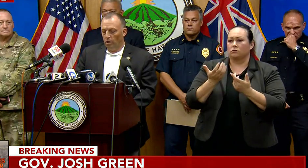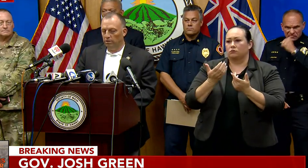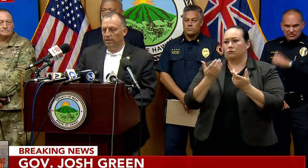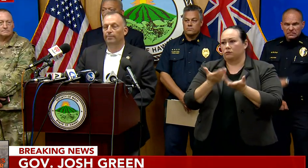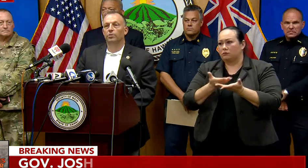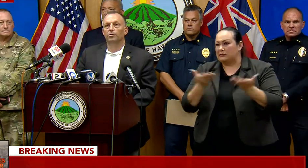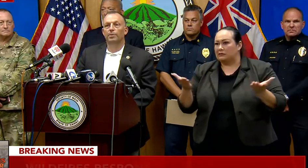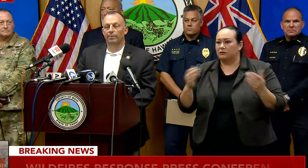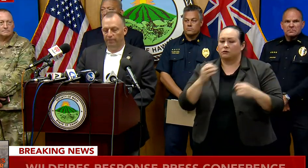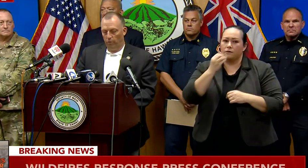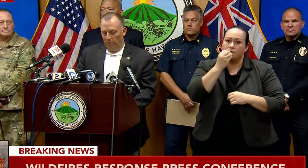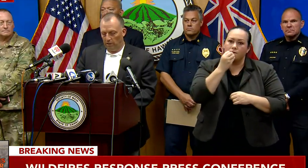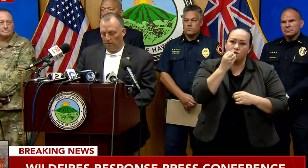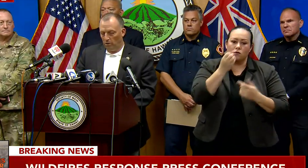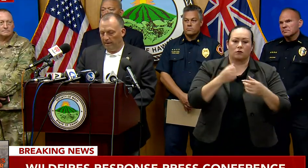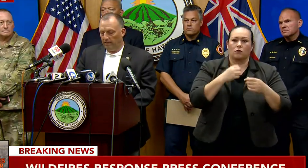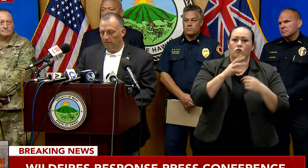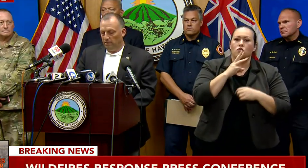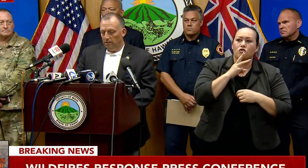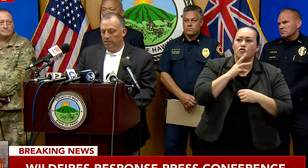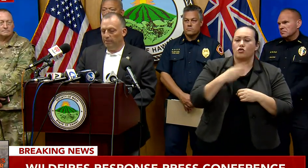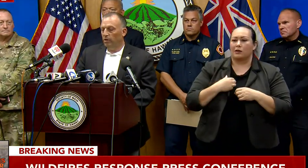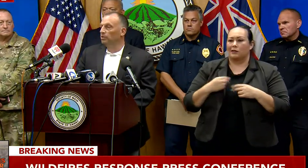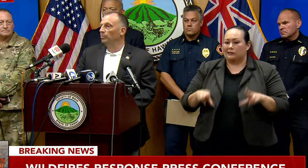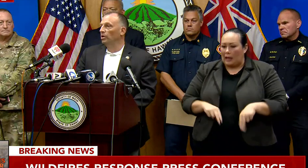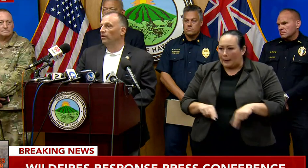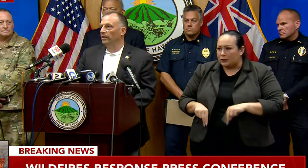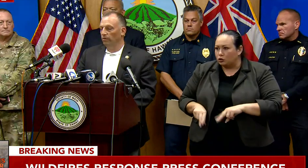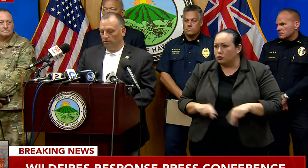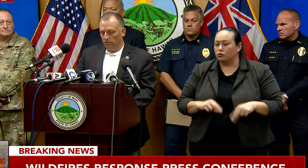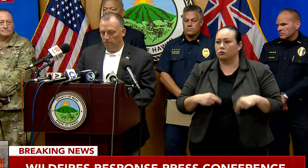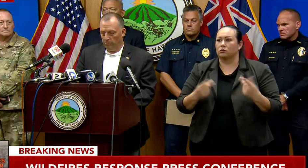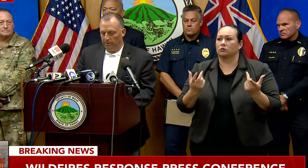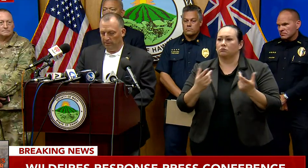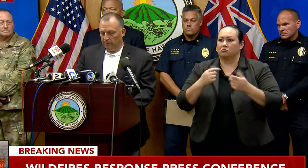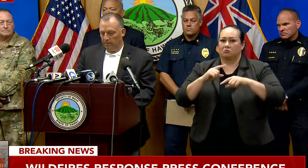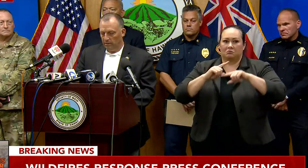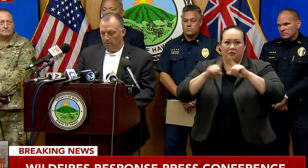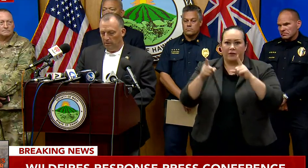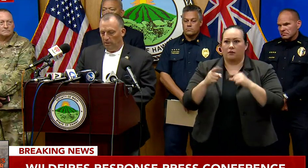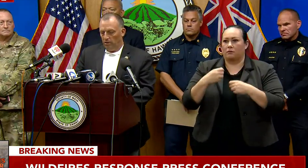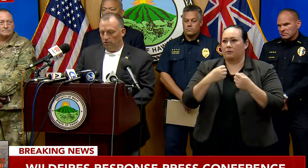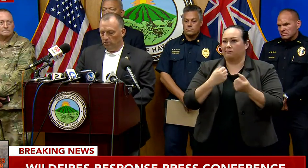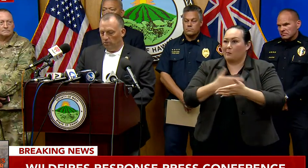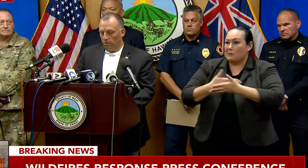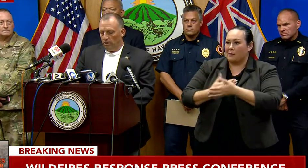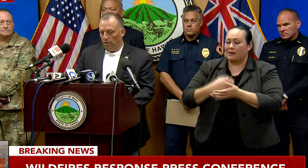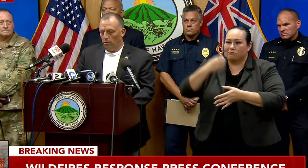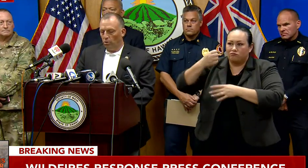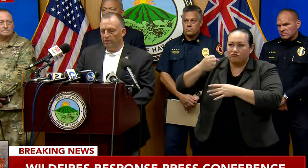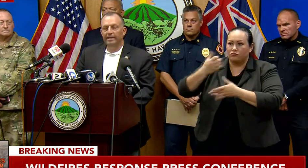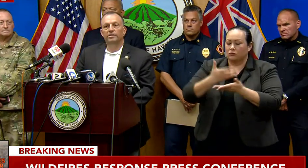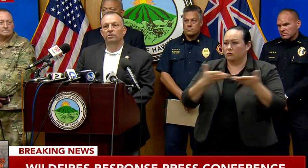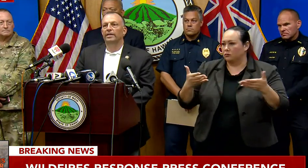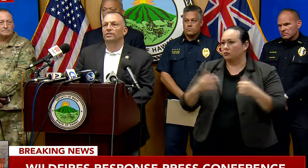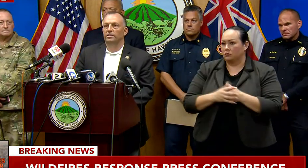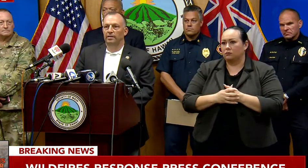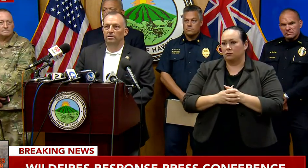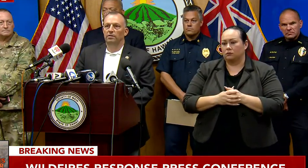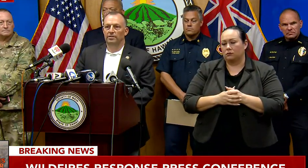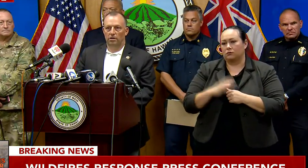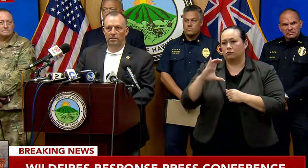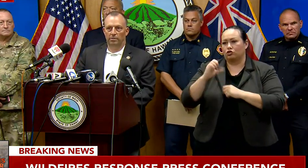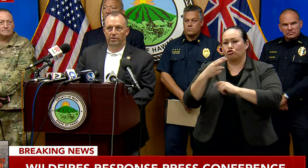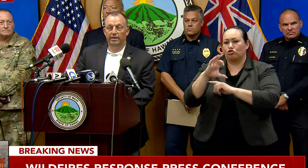as food, water, diapers, baby formula are going out. Chad Buck's been one of our heroes doing this. Also, a coordinated donation